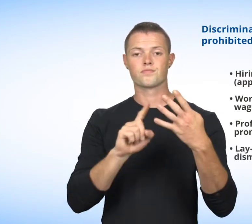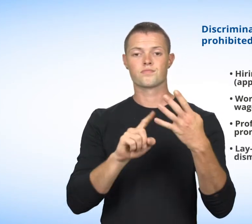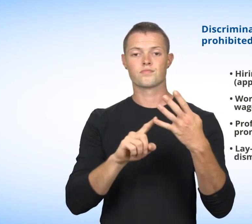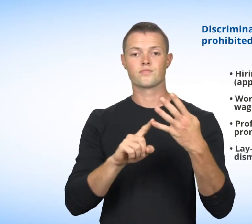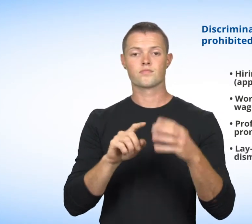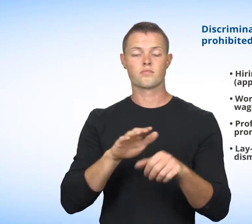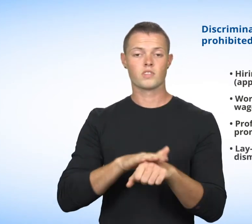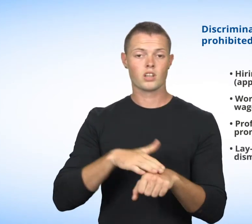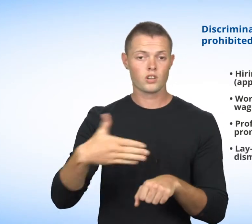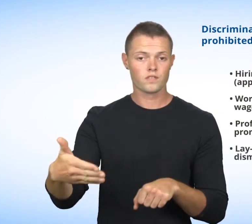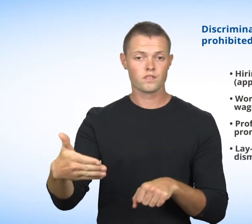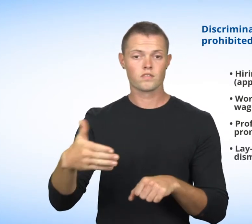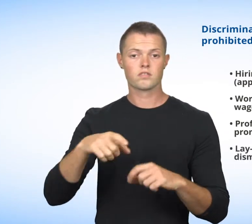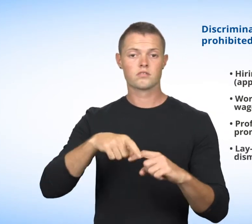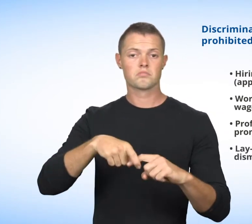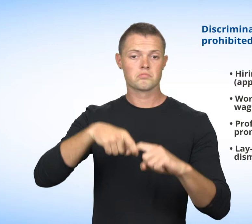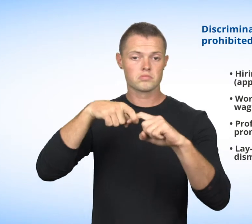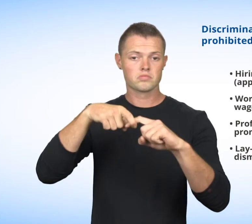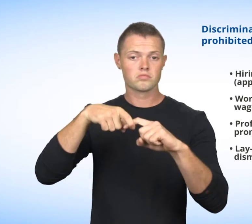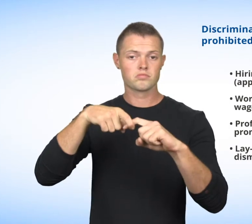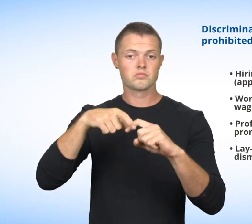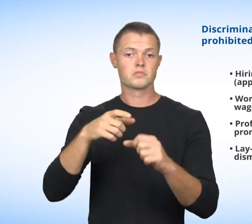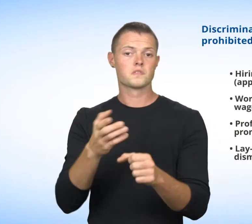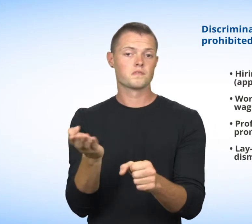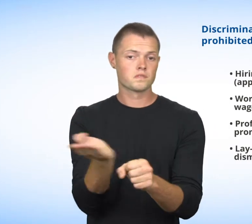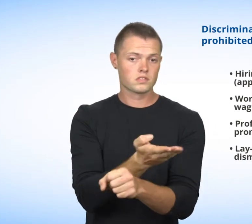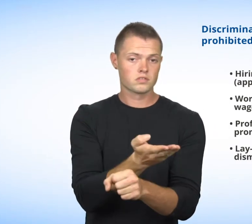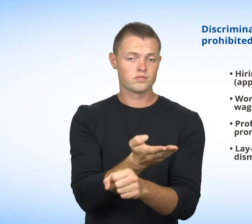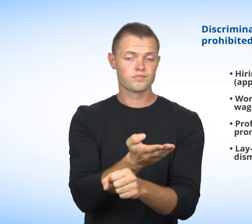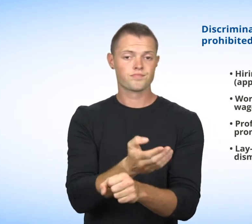Layoff, Suspension, or Dismissal.